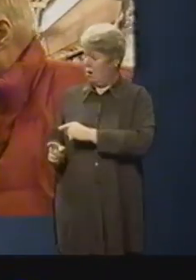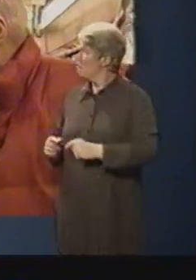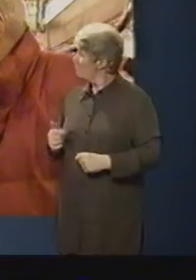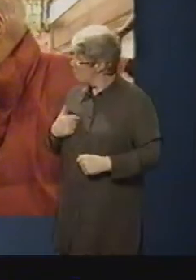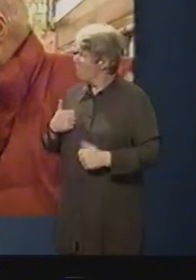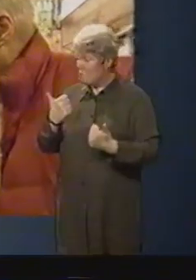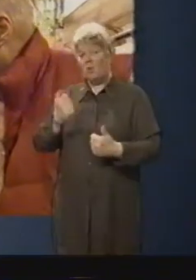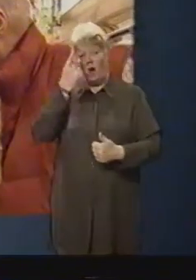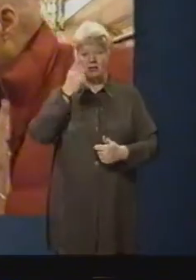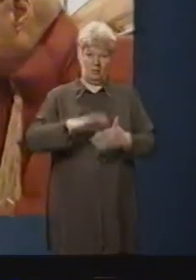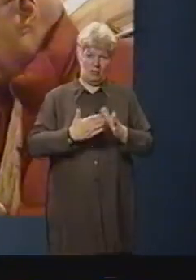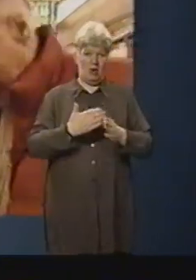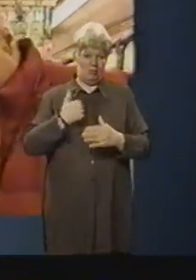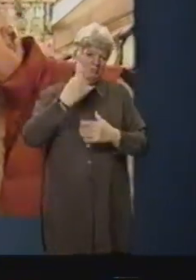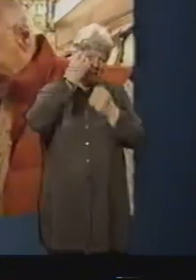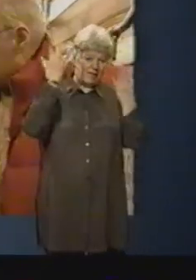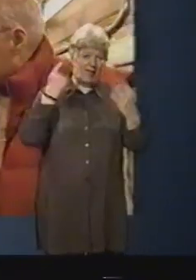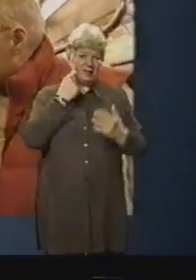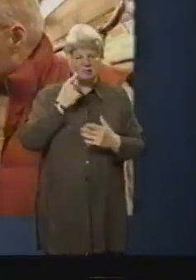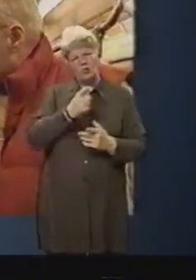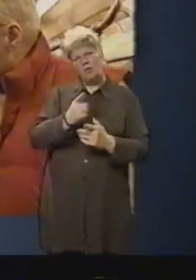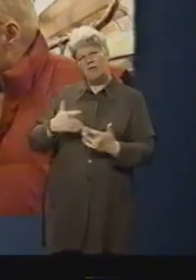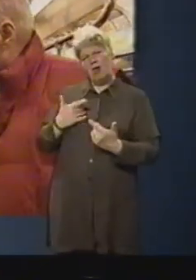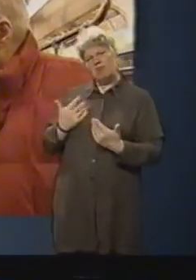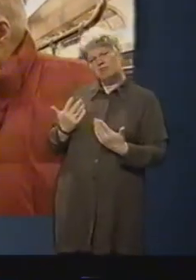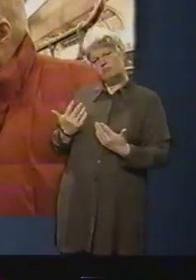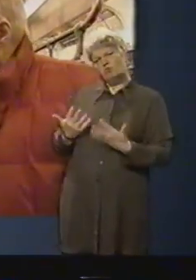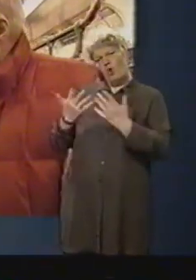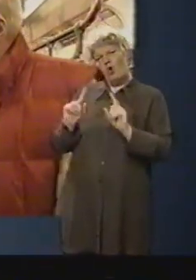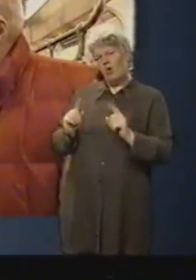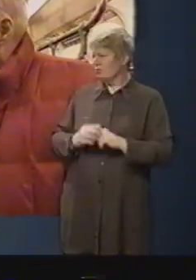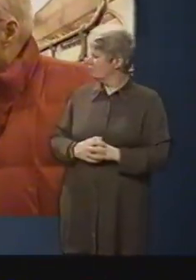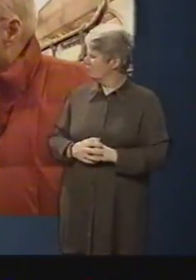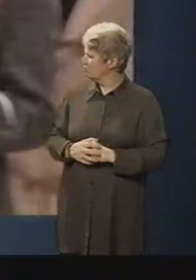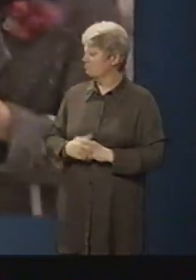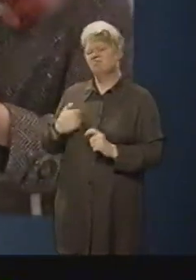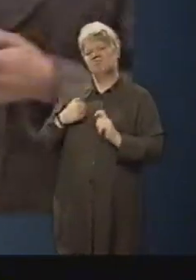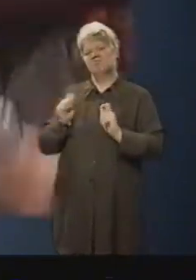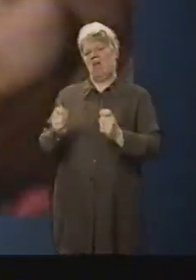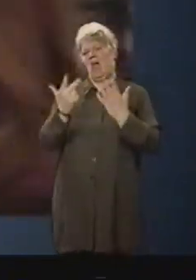forget things so easily. Okay, and how many marks out of ten would you give that card? I give eight.